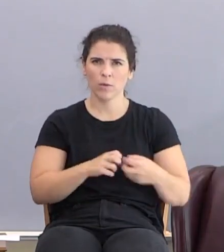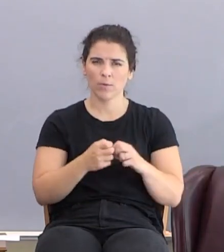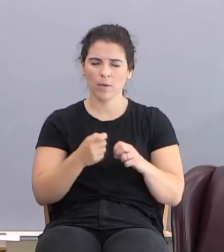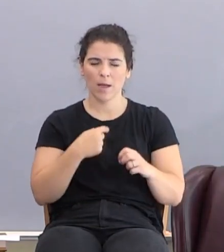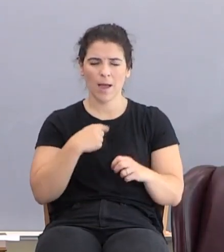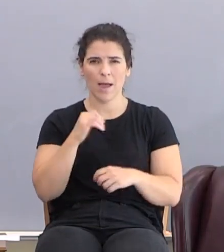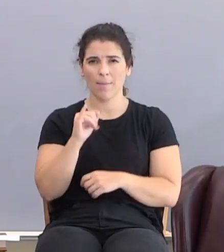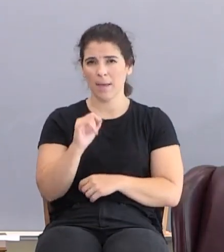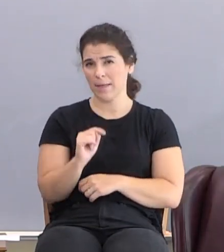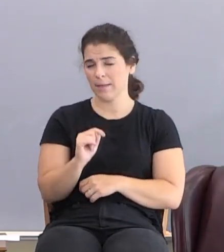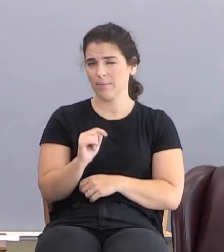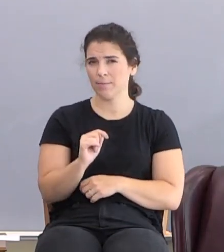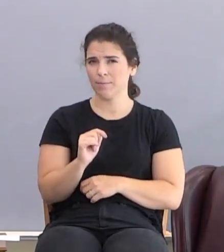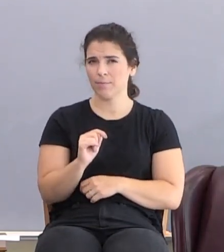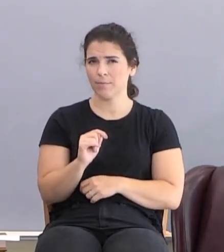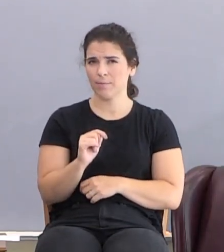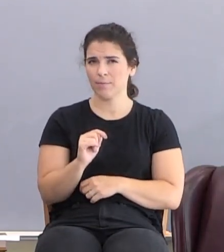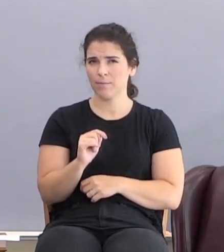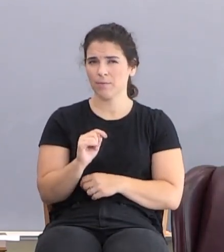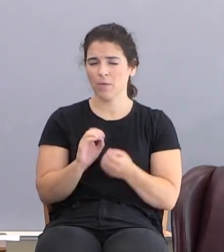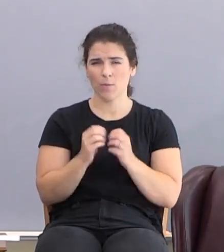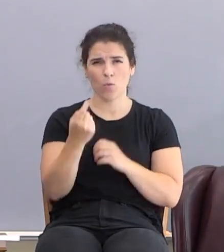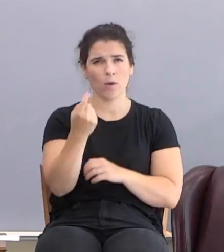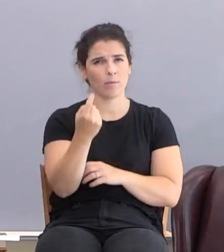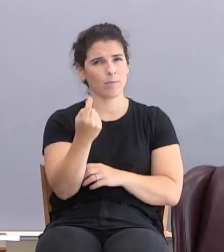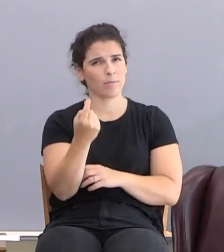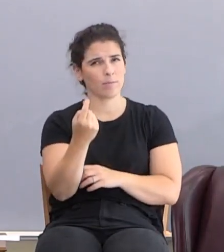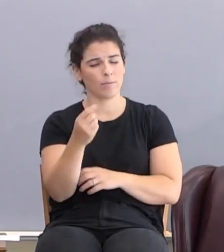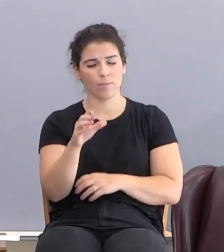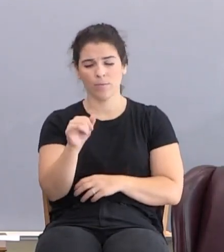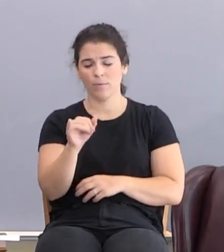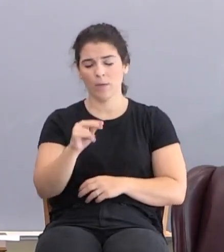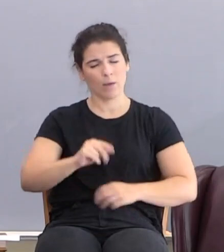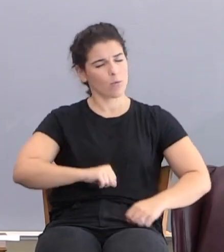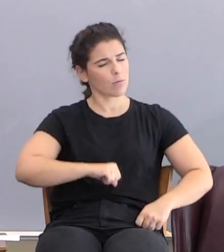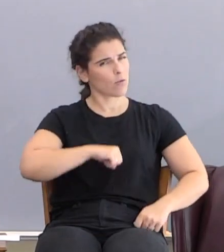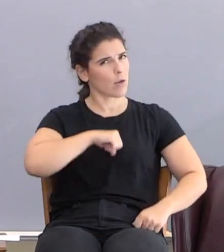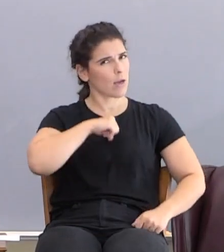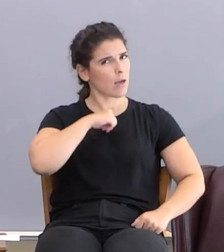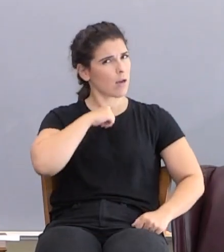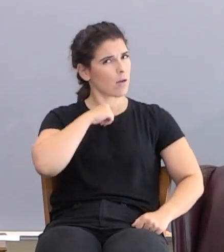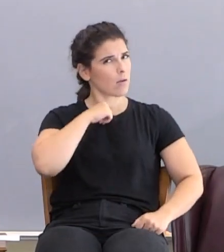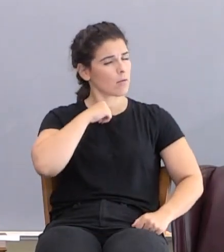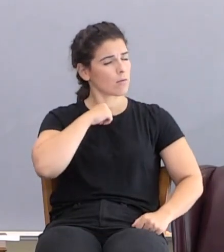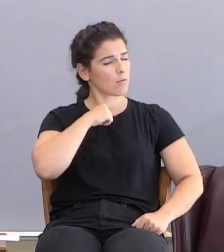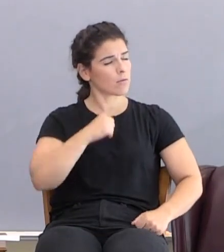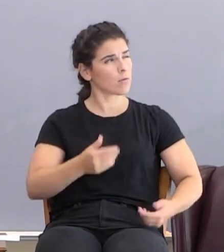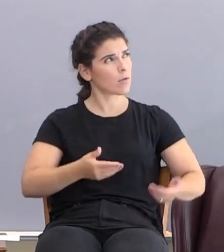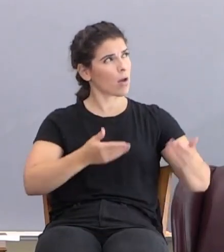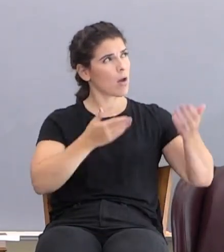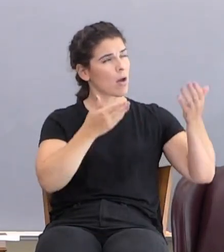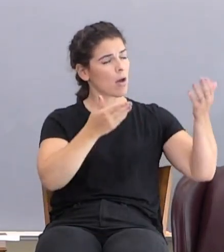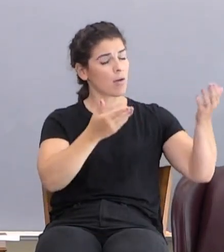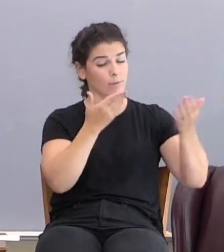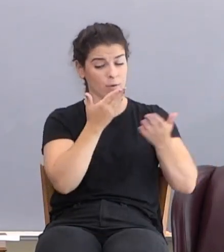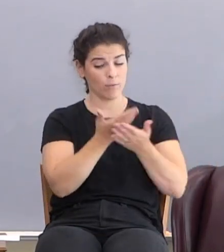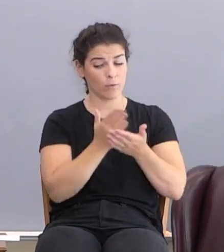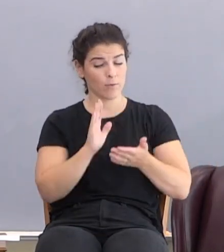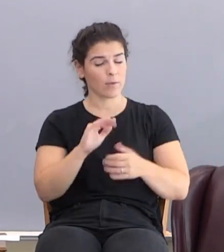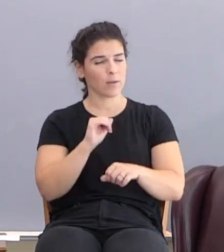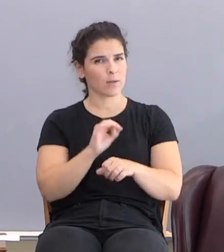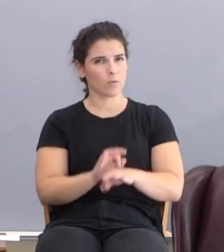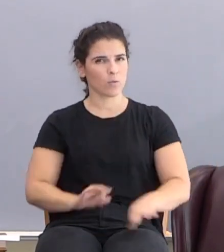I'm it. And he was proud to come and offer the proof of his